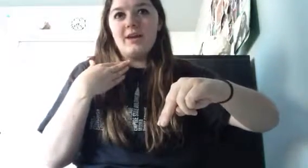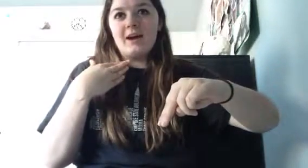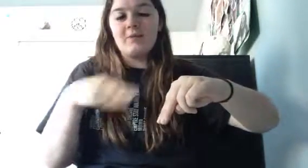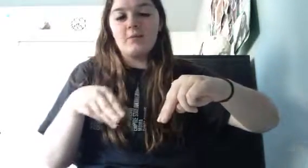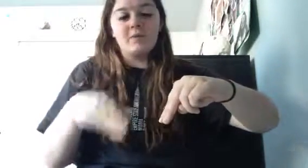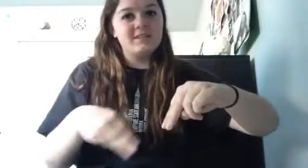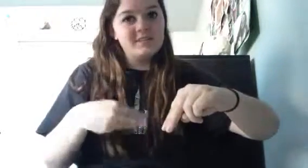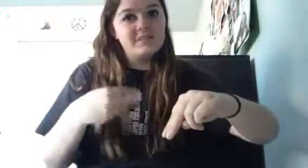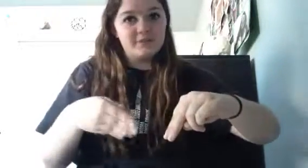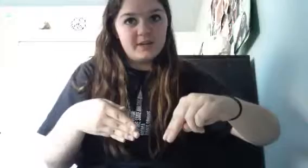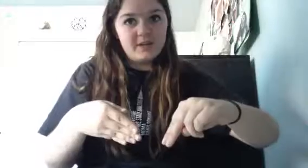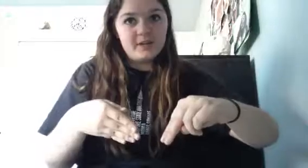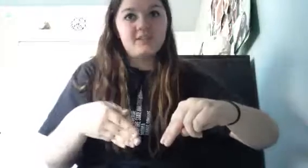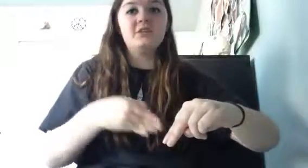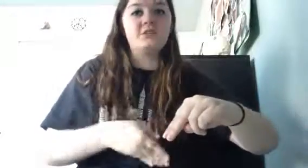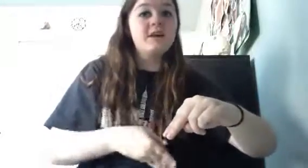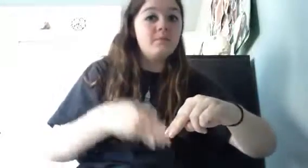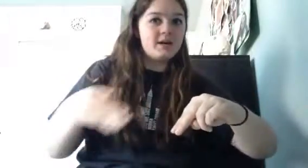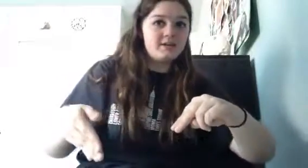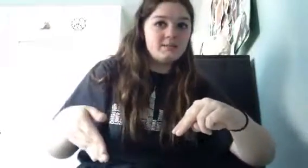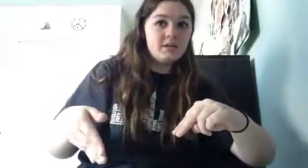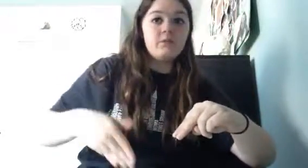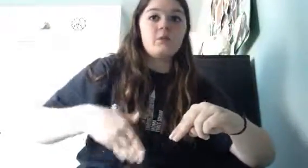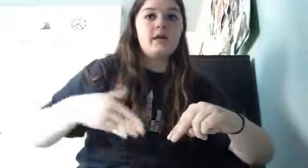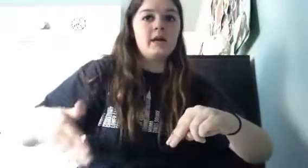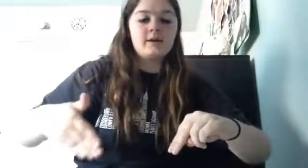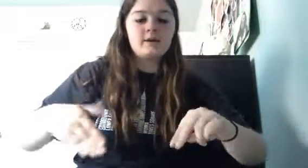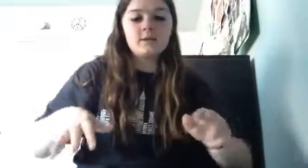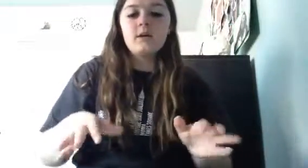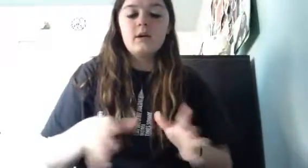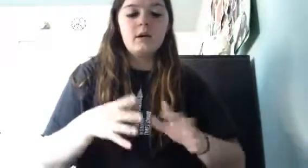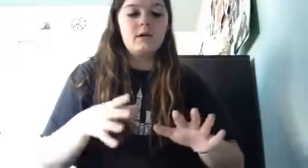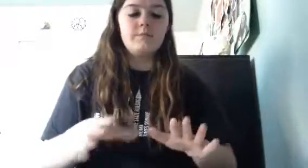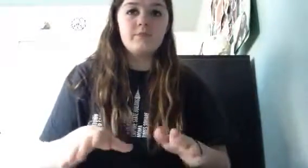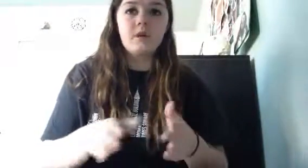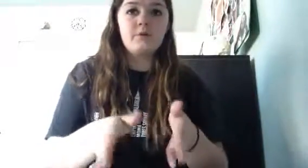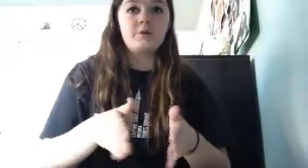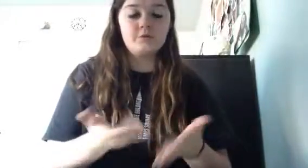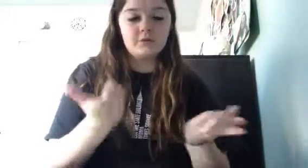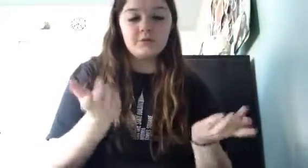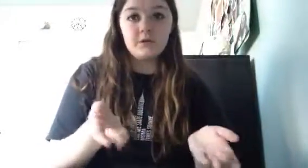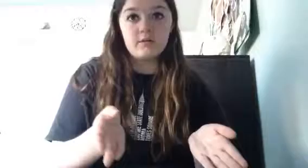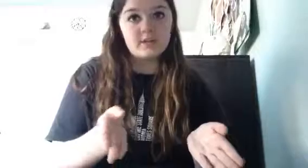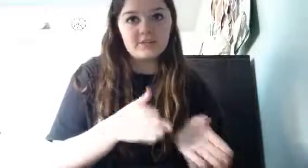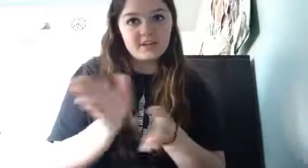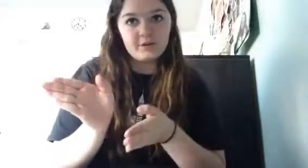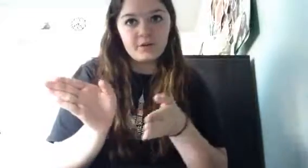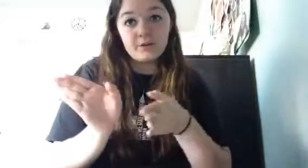i'm like what is he doing i mean is he trying to pass me even though i can't because um on the road there's like two yellow lines like you can't